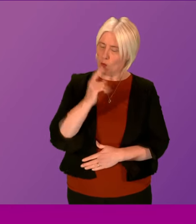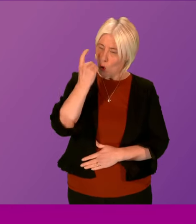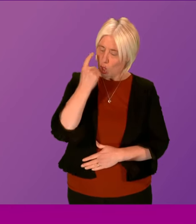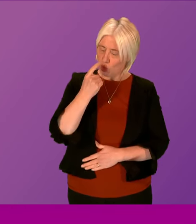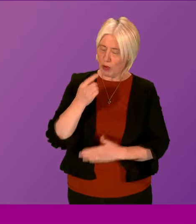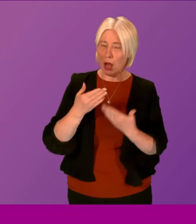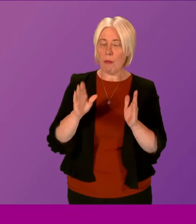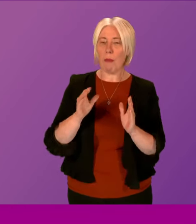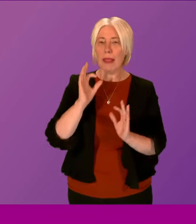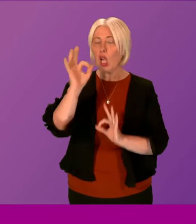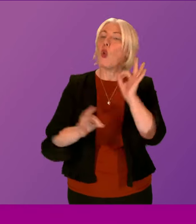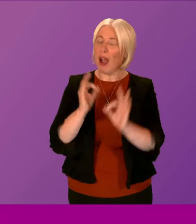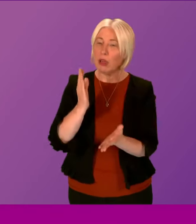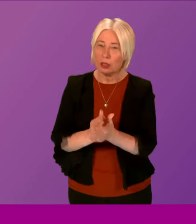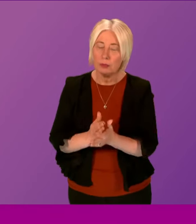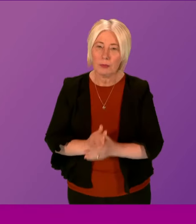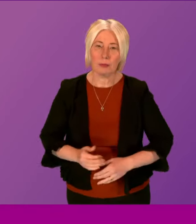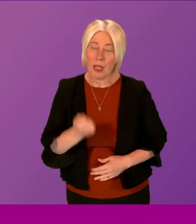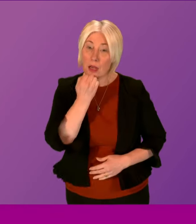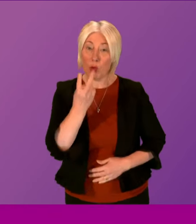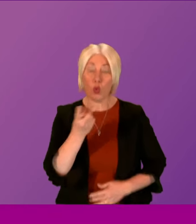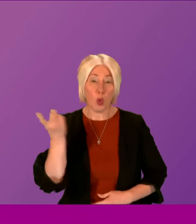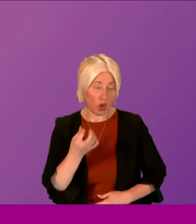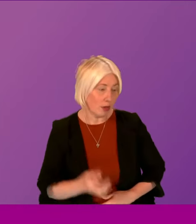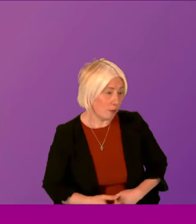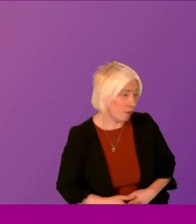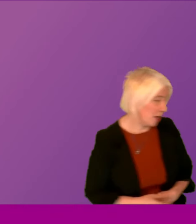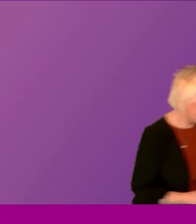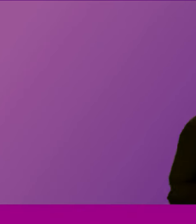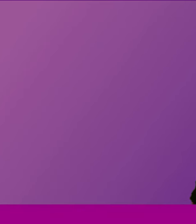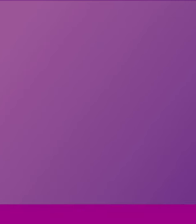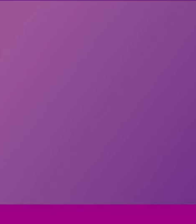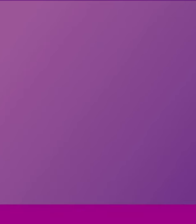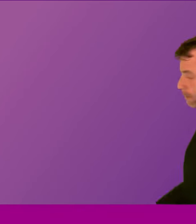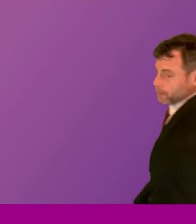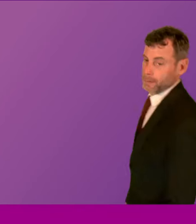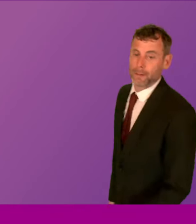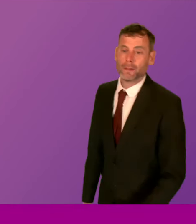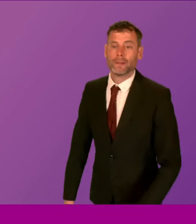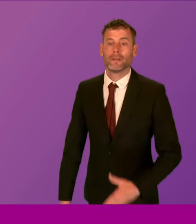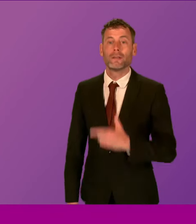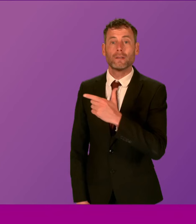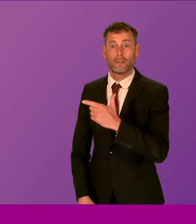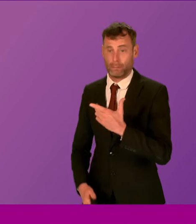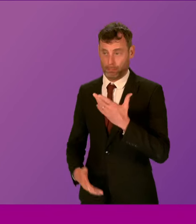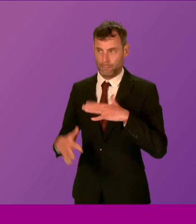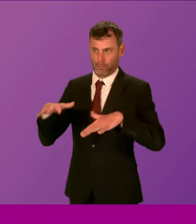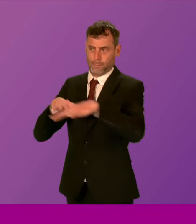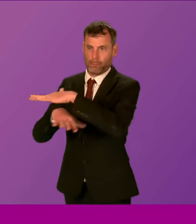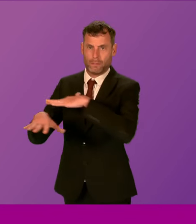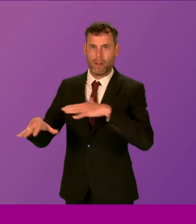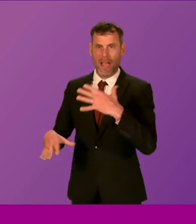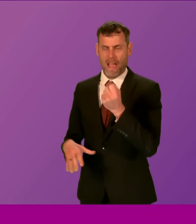public inquiry. Thank you. Question number two, Anna Sarwar. Thank you, presenting officer. A toxic culture of